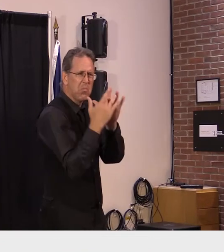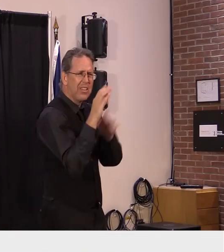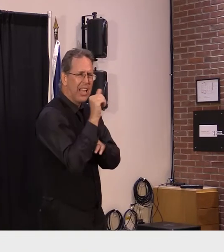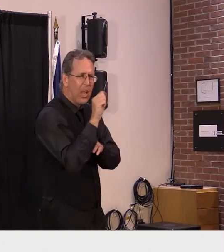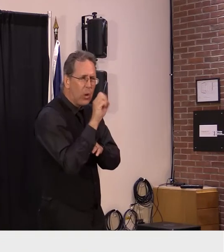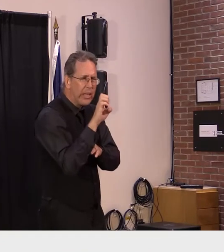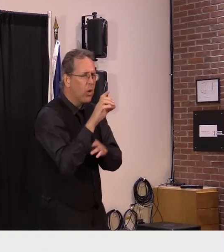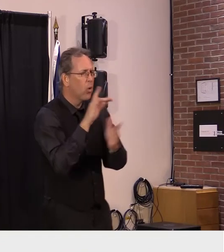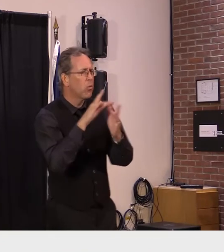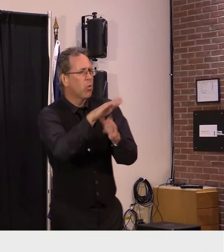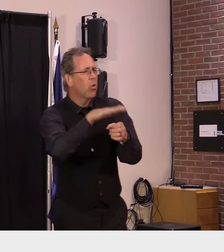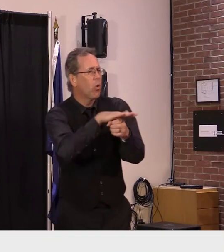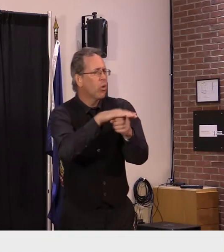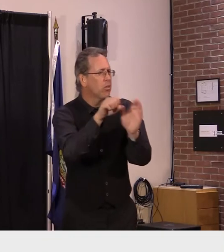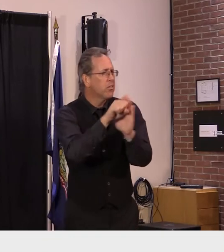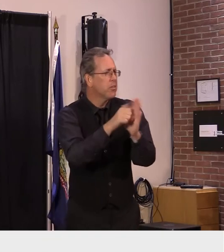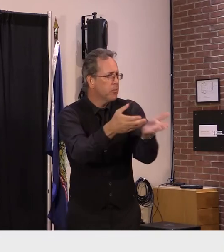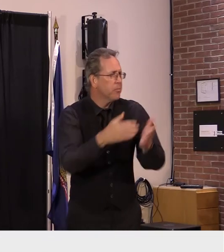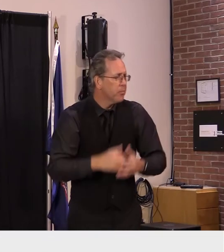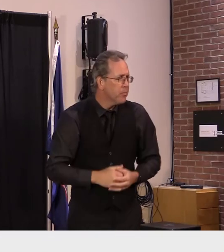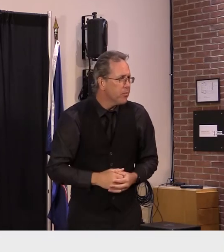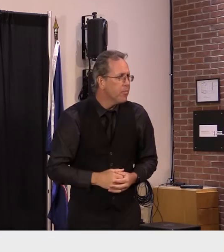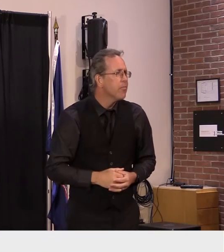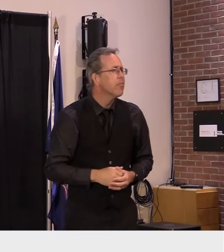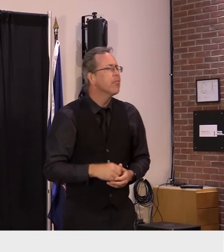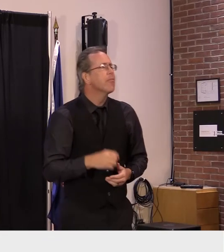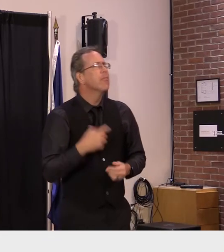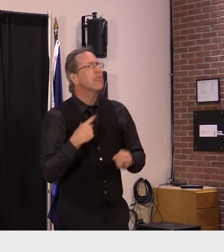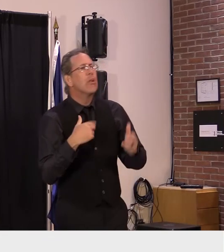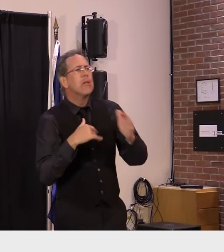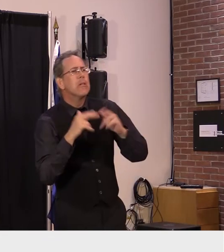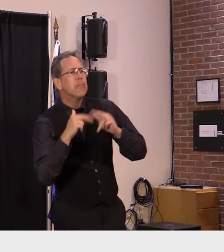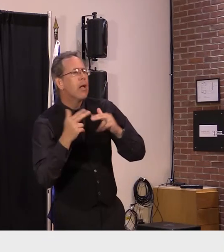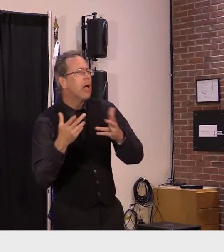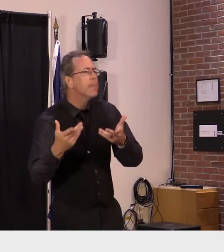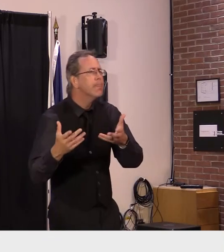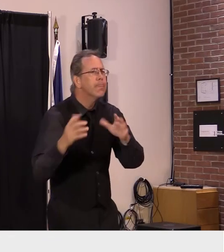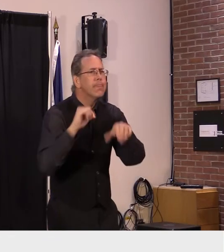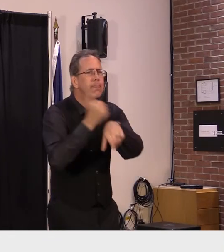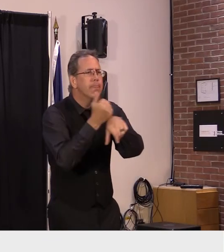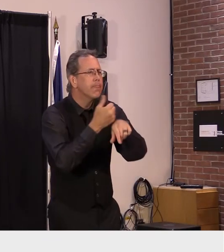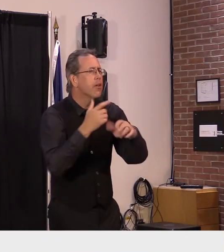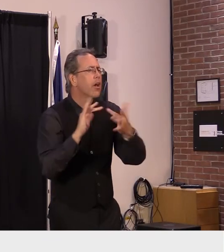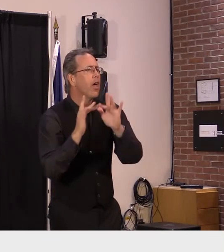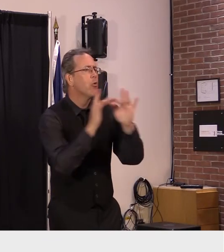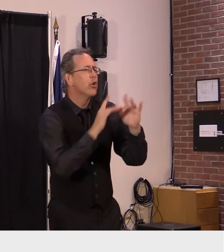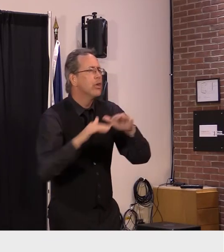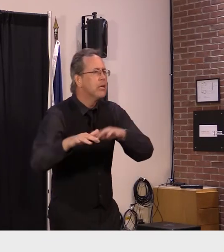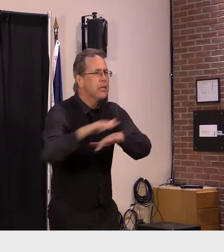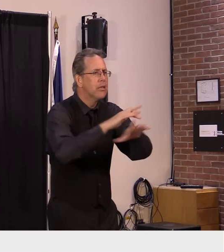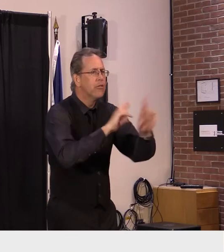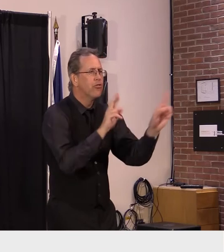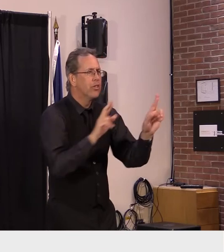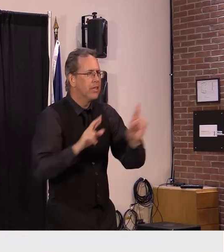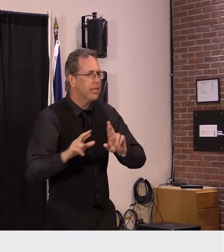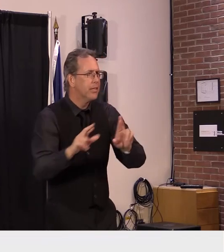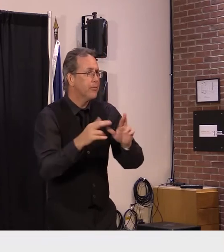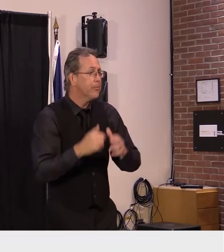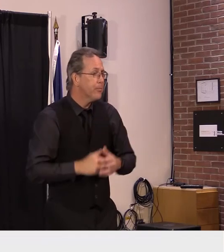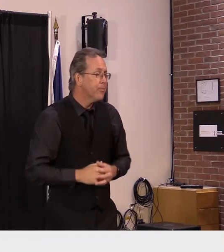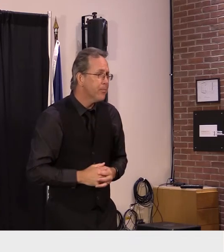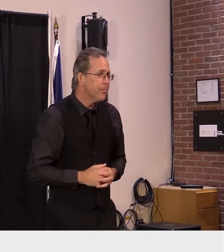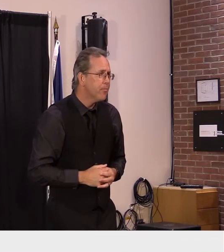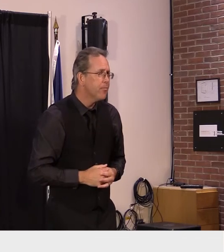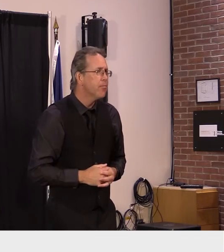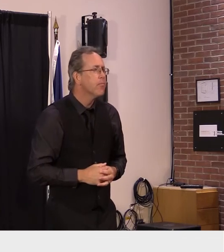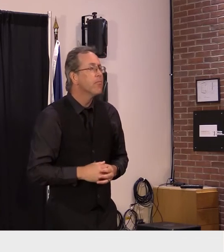i think try to work and build that capacity up in each ecosystem if you will at a school district level but i think ultimately at the state level we'll